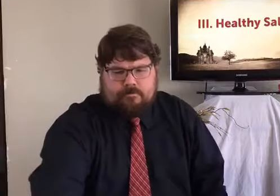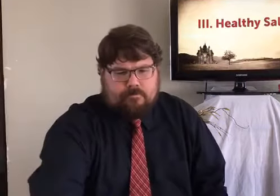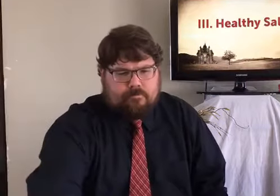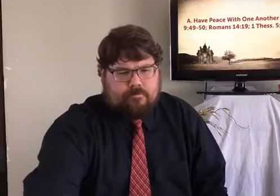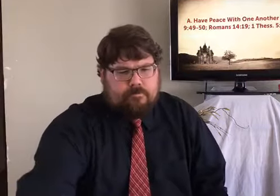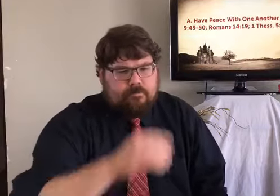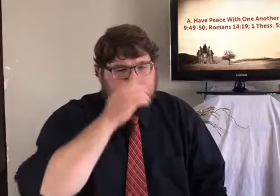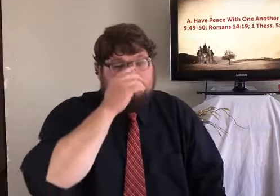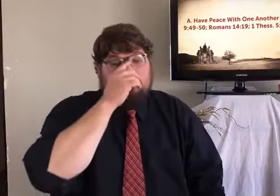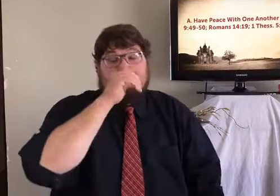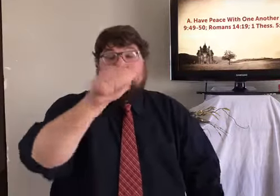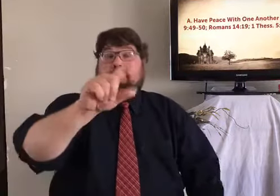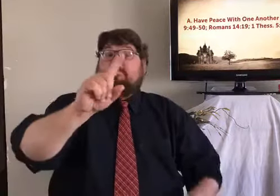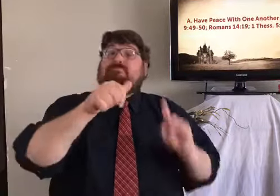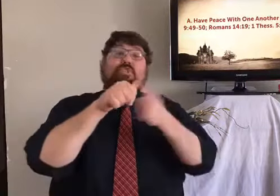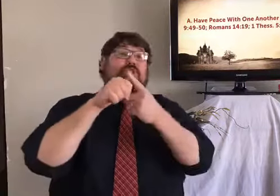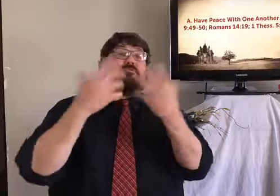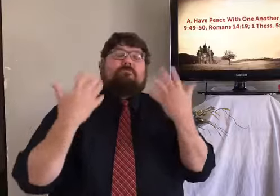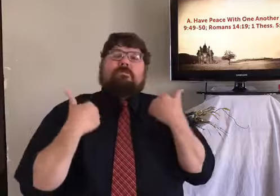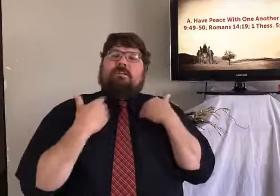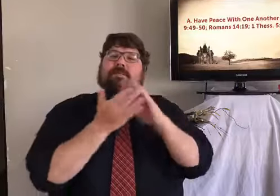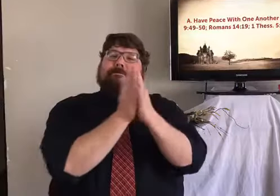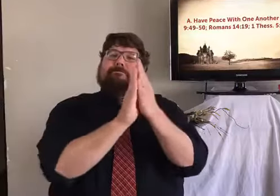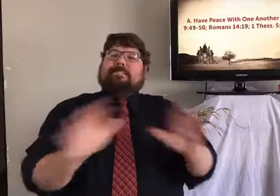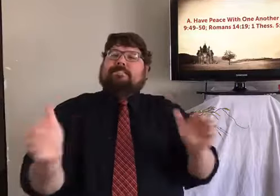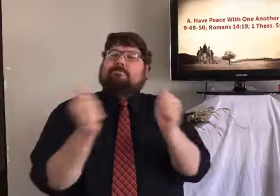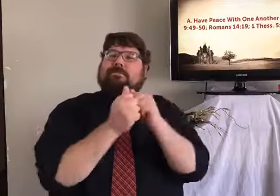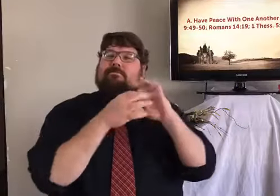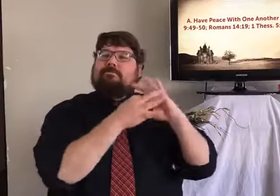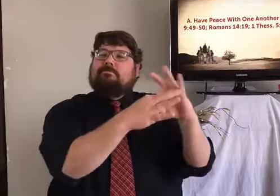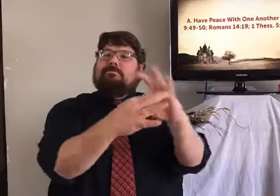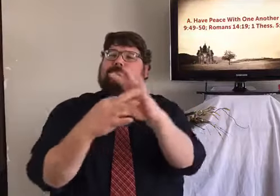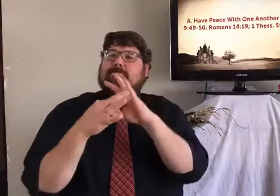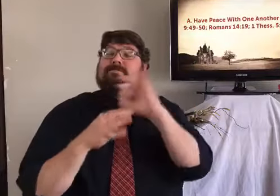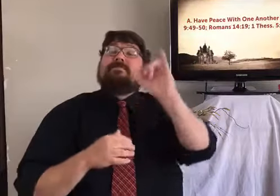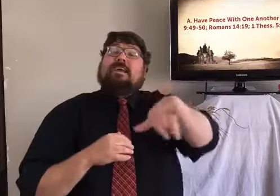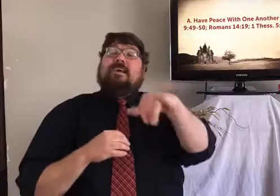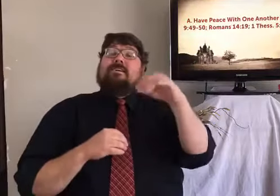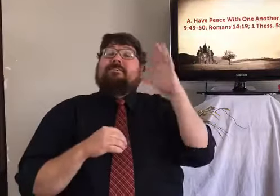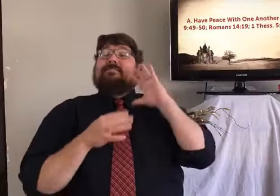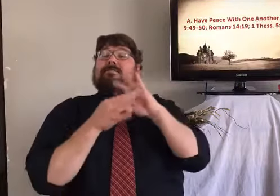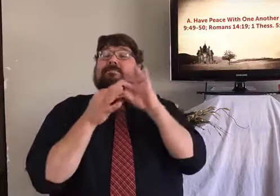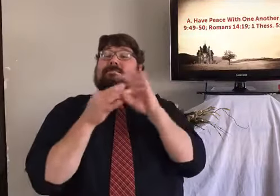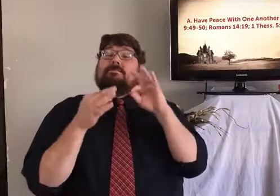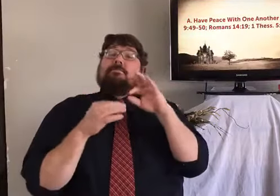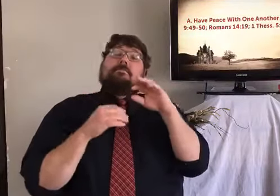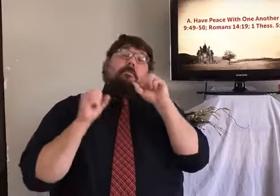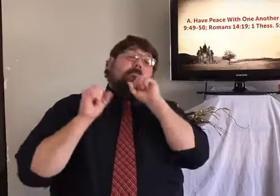salt. There are three points to healthy salt. First, have peace with one another.